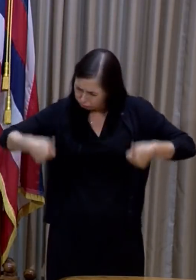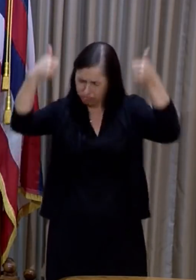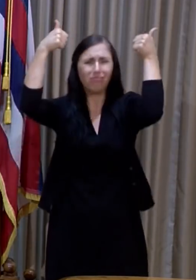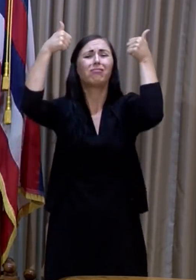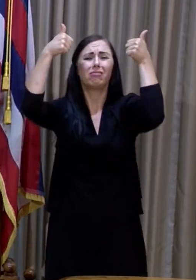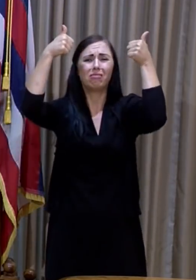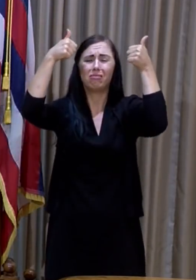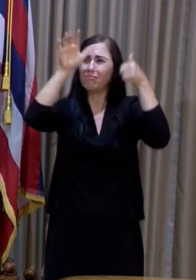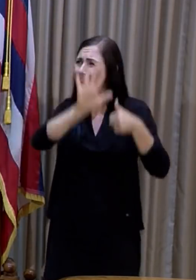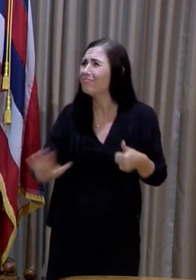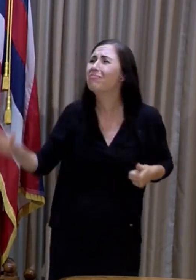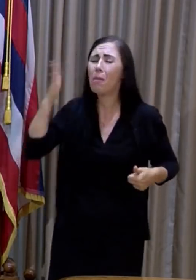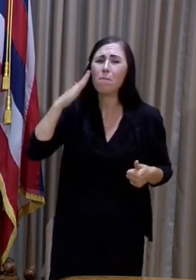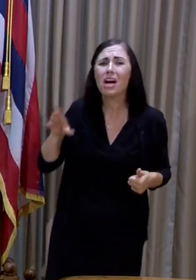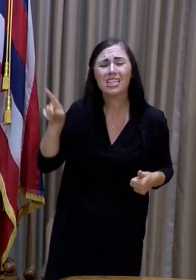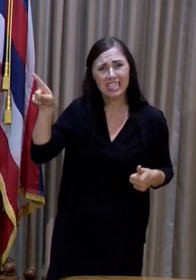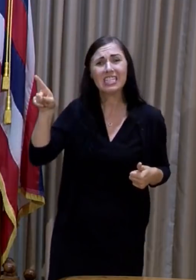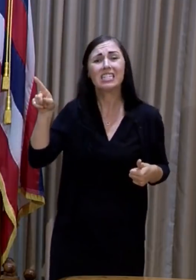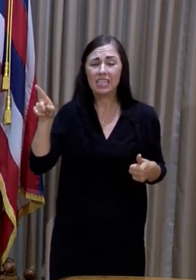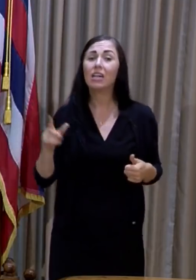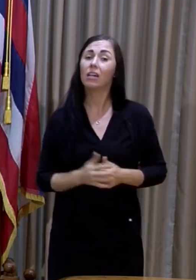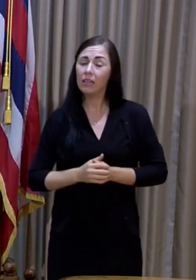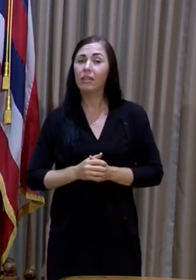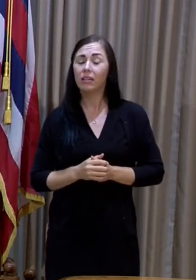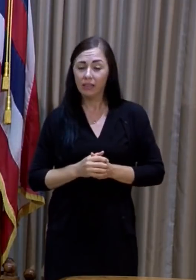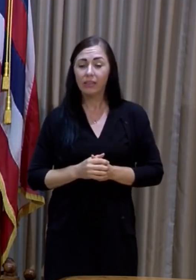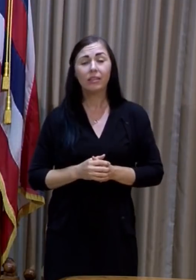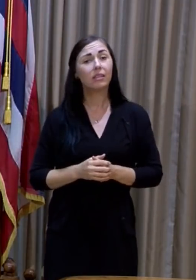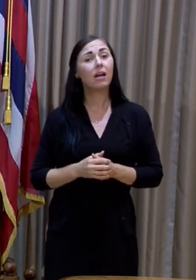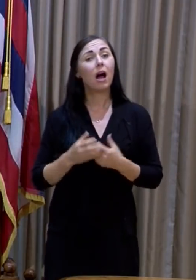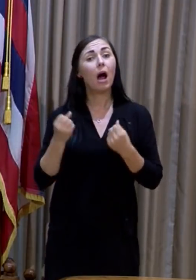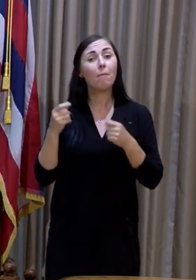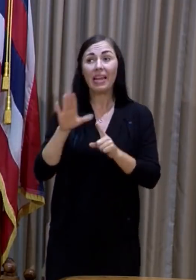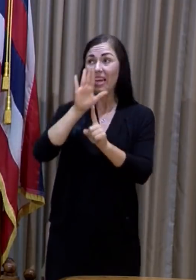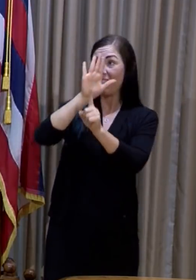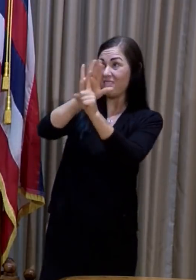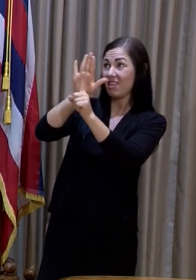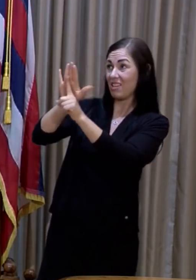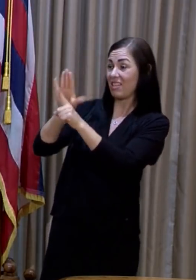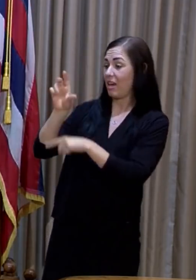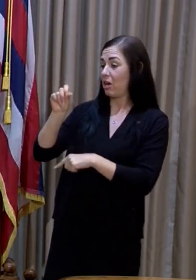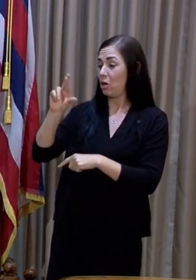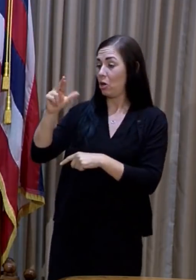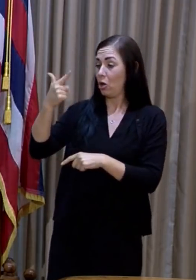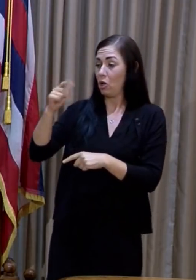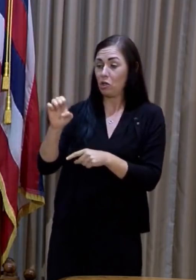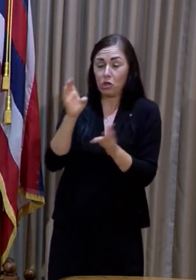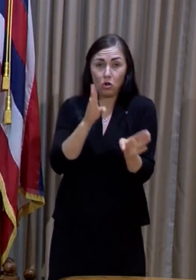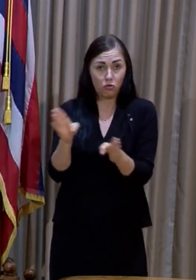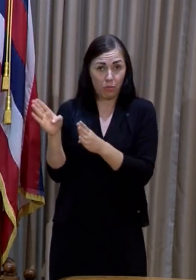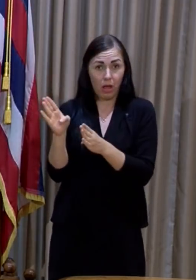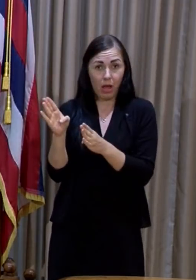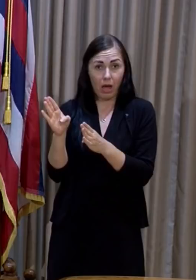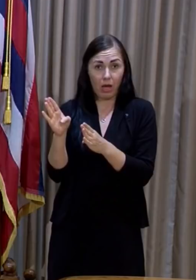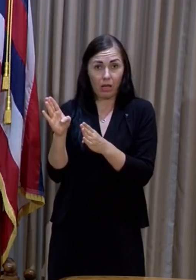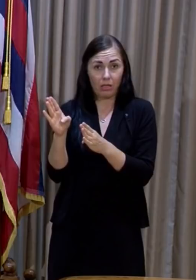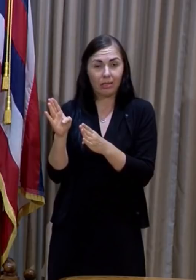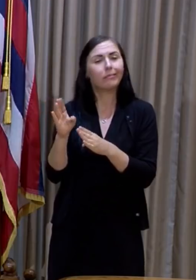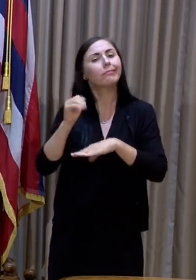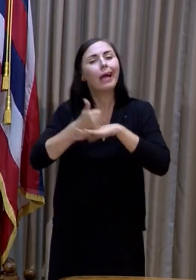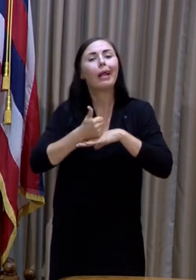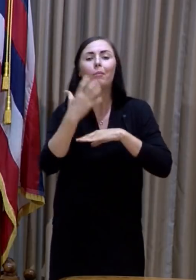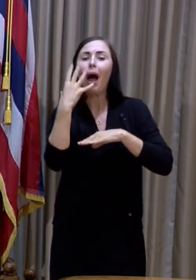country. And lots of those surge plans that deal with establishing a field